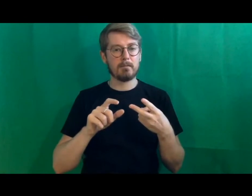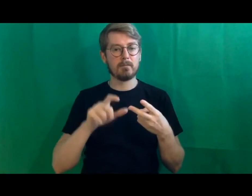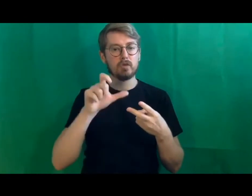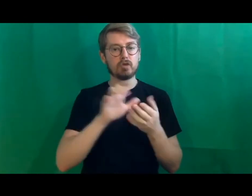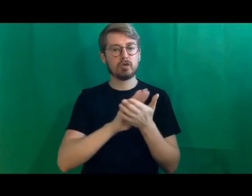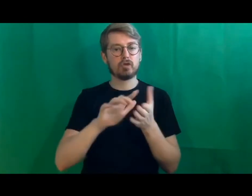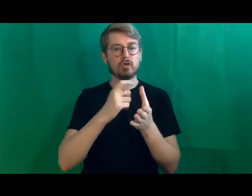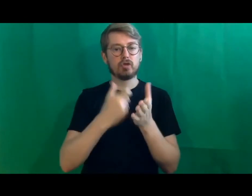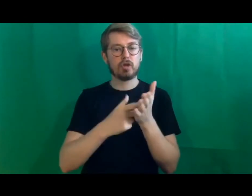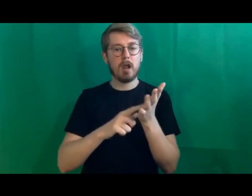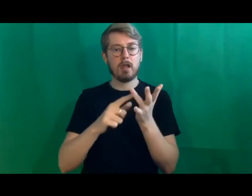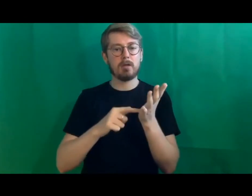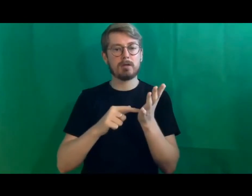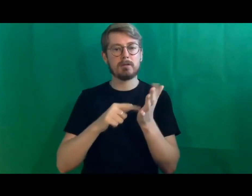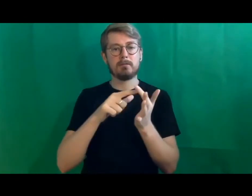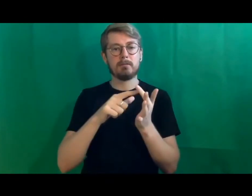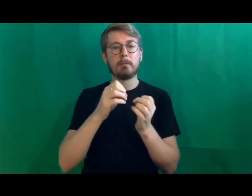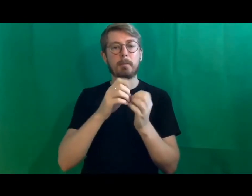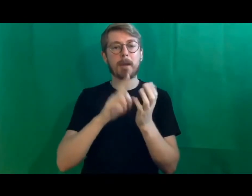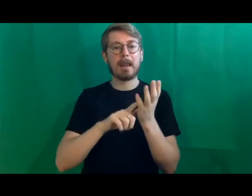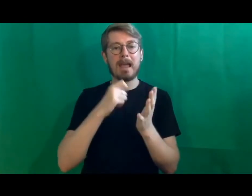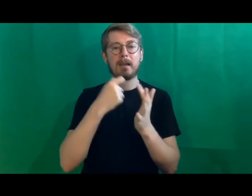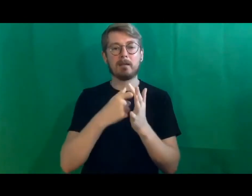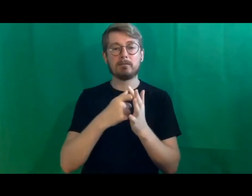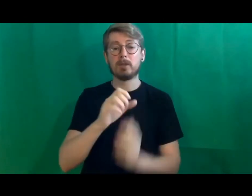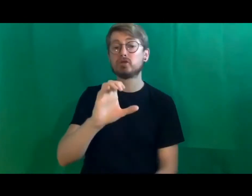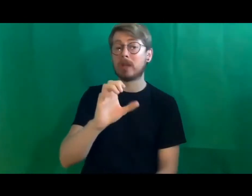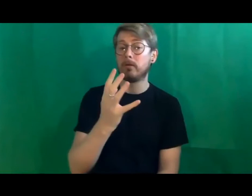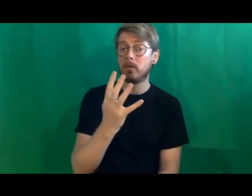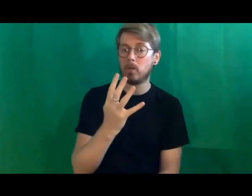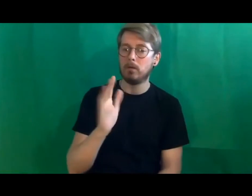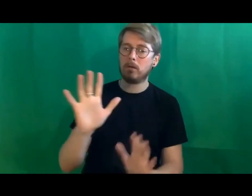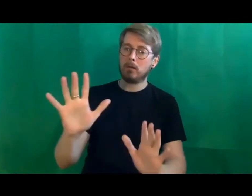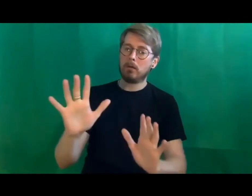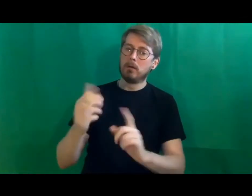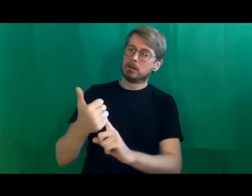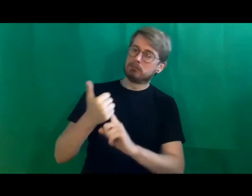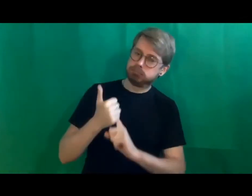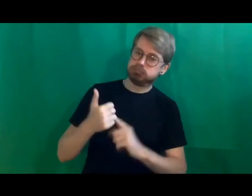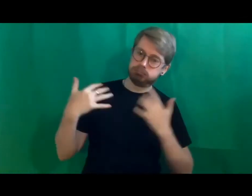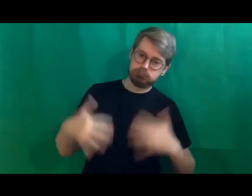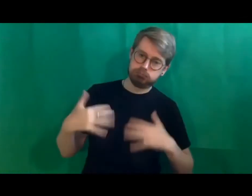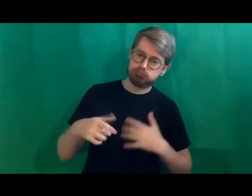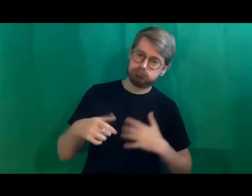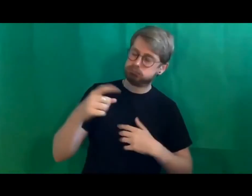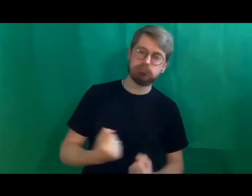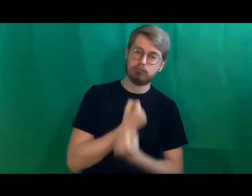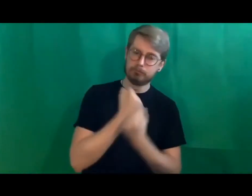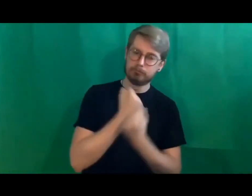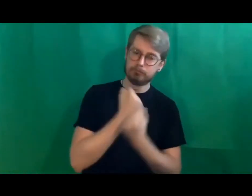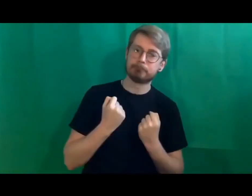Charlotte Black from Channel 4 and I cannot tell you how much of a rock Charlotte has been through this process um